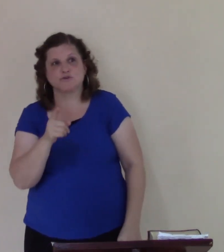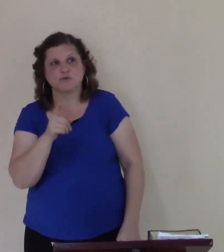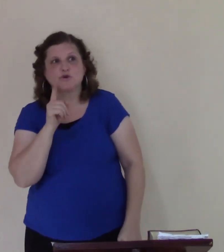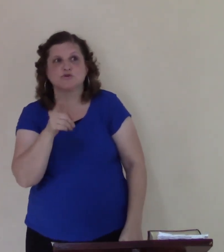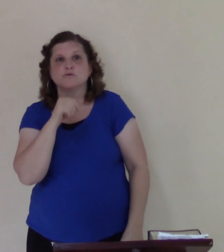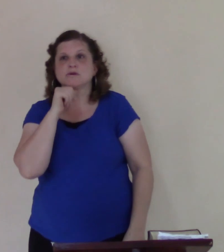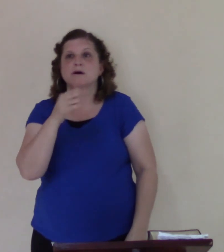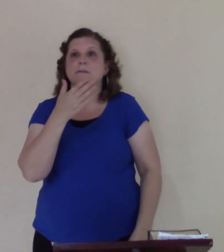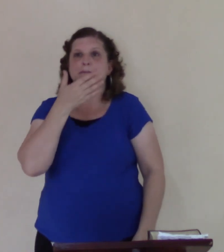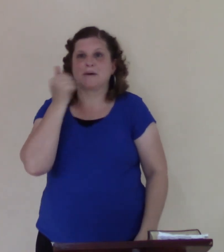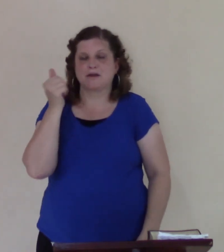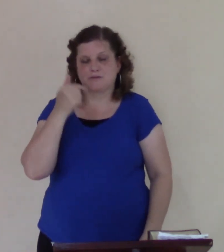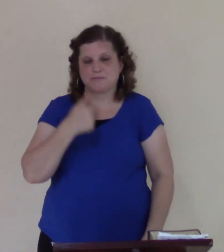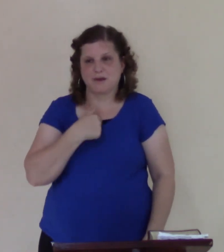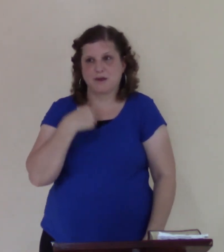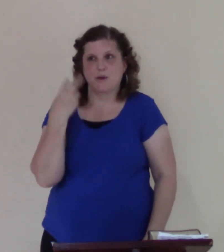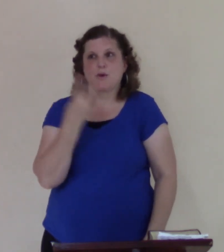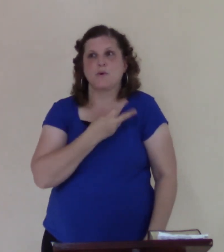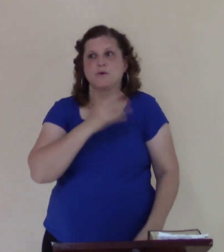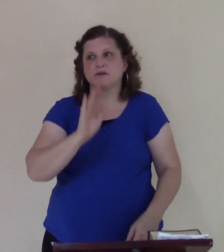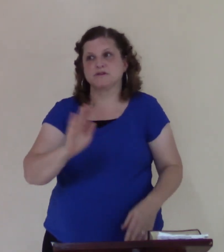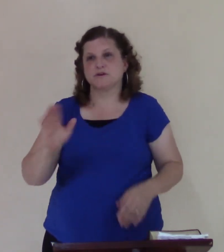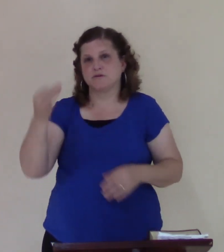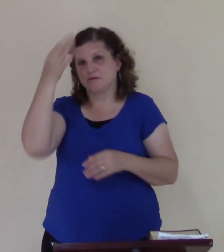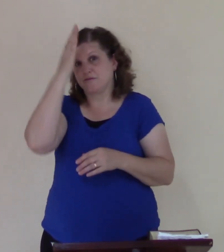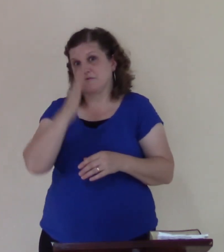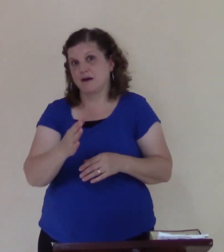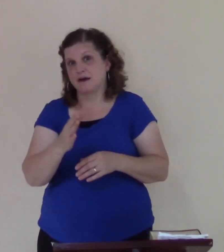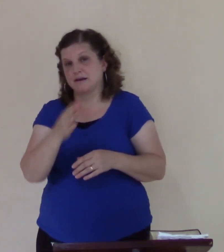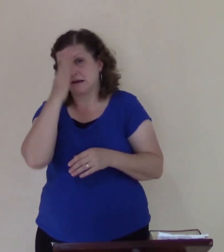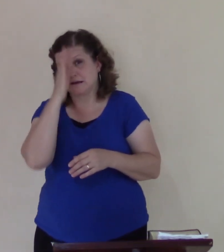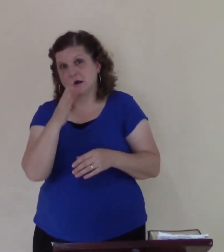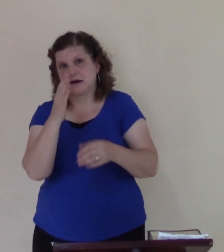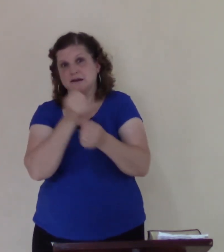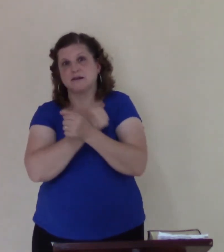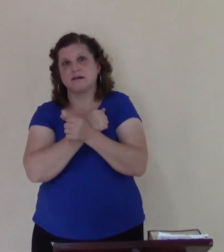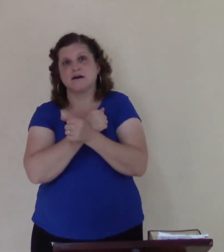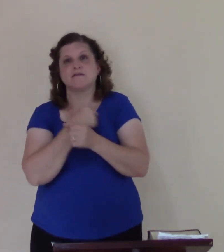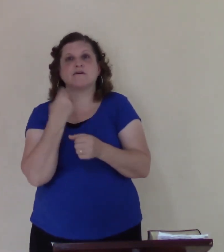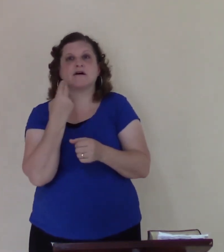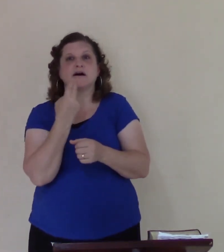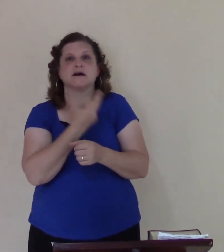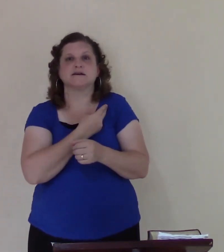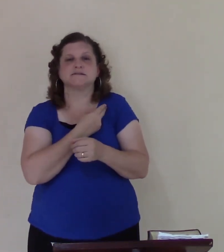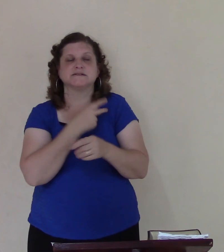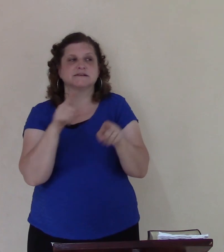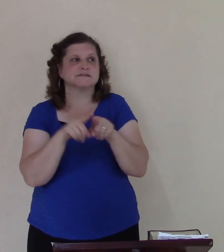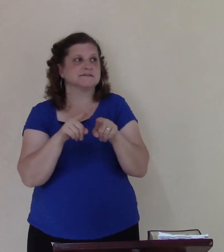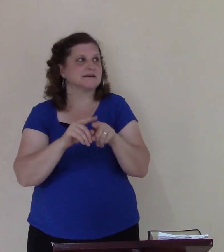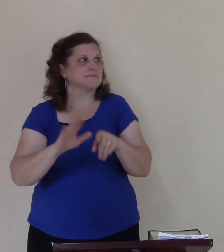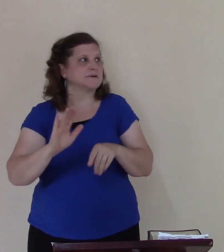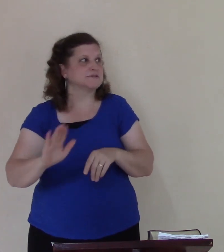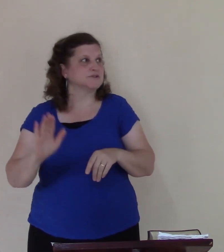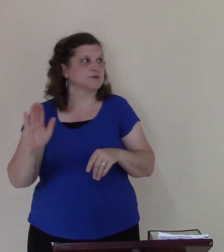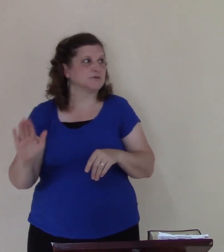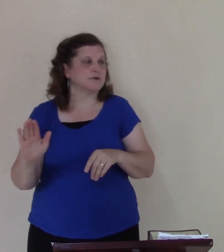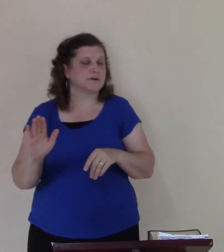show on the top God loves each of us as a show but some of us have solutions we might need to work on in life